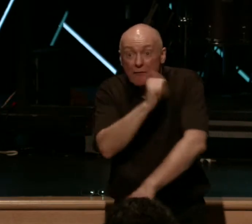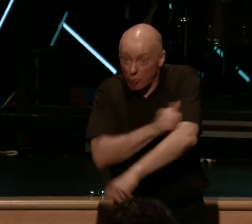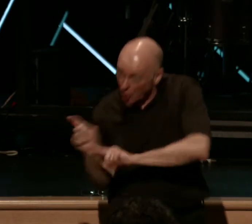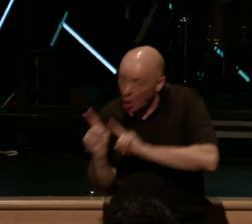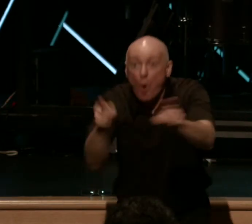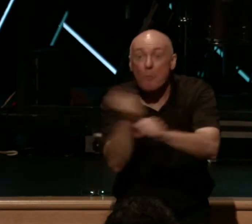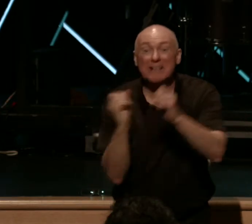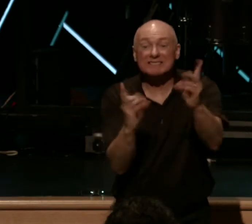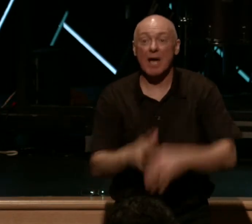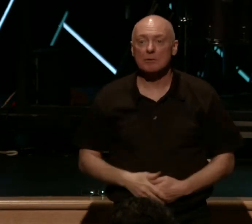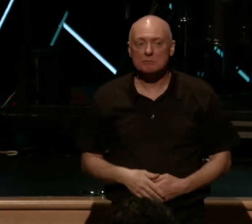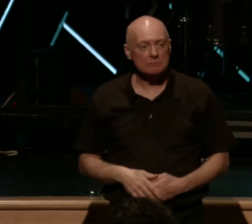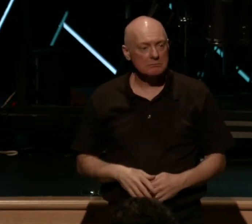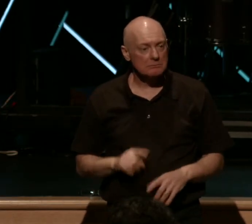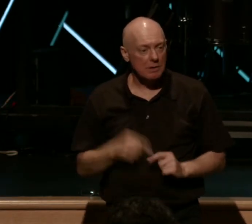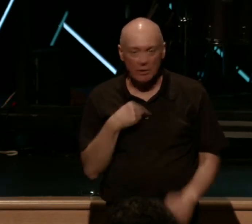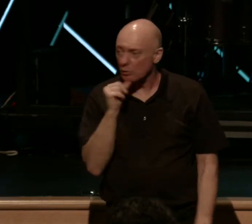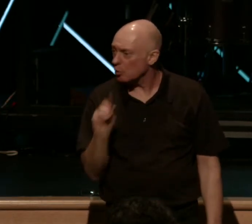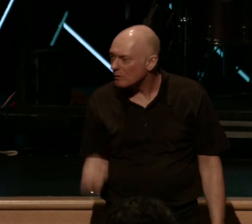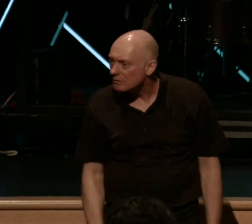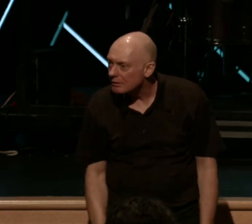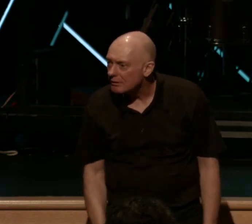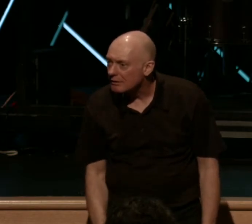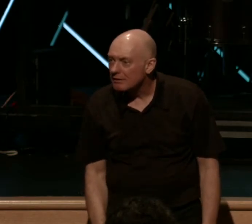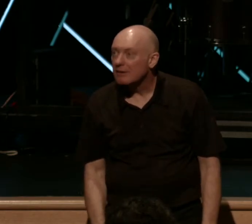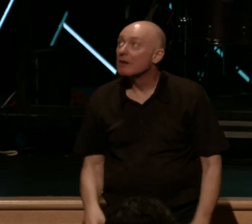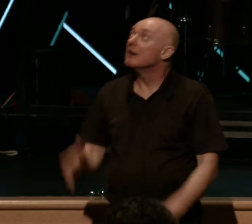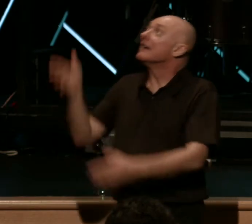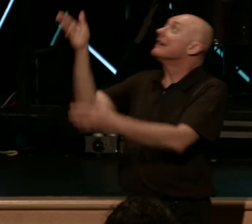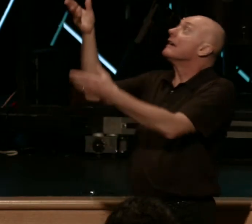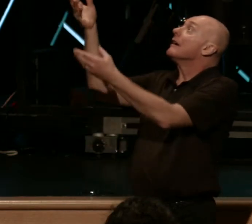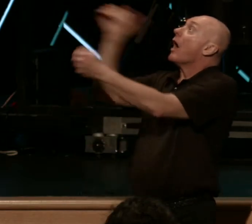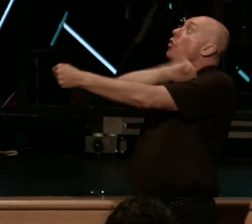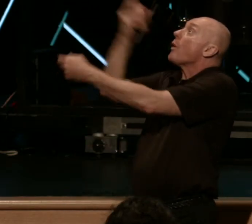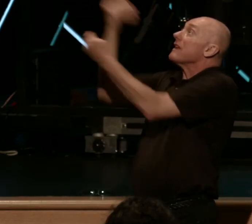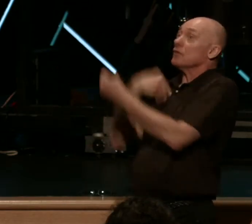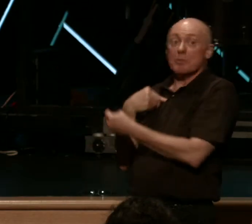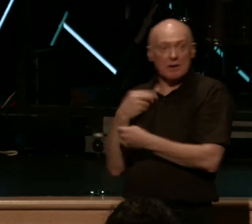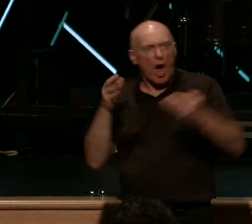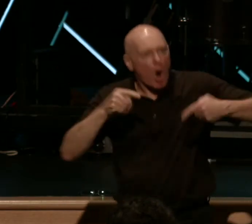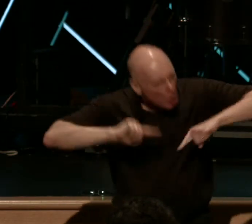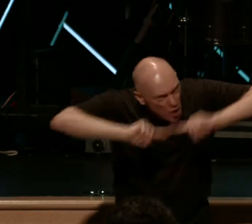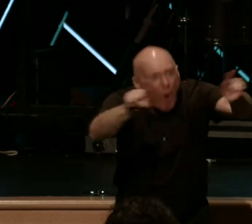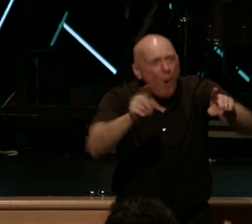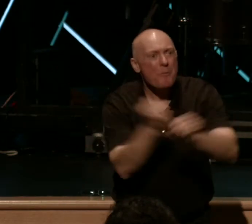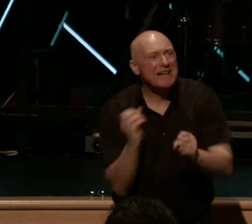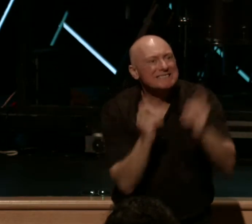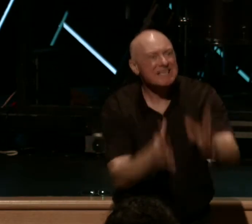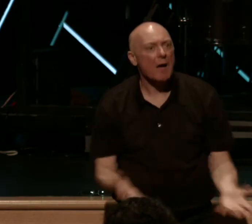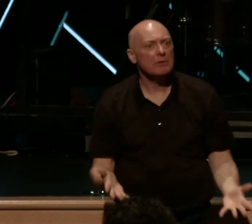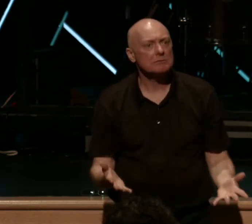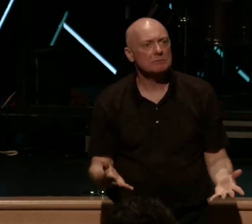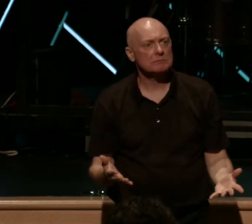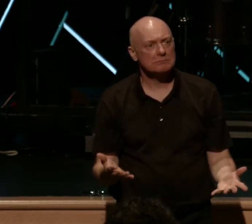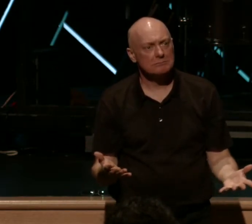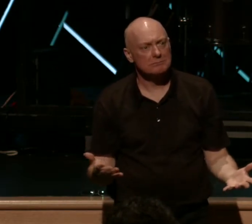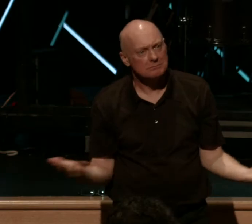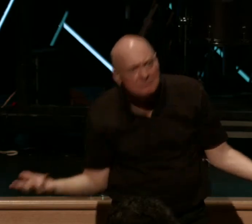authority in heaven and on earth has been given to me. Go make disciples. Now what he does is he wants them to focus on the fact that God's in